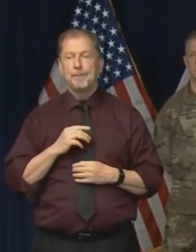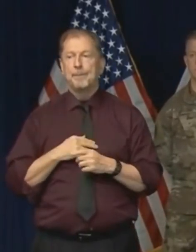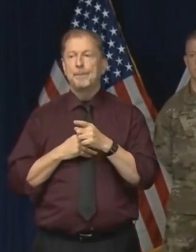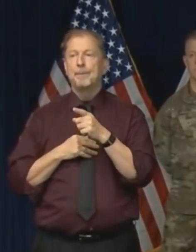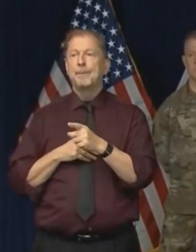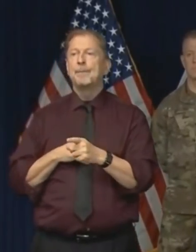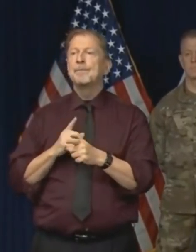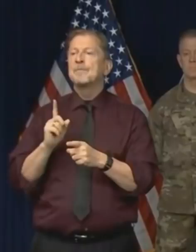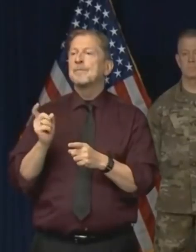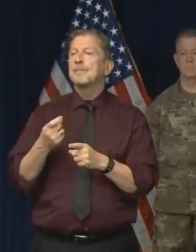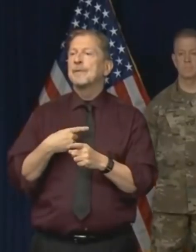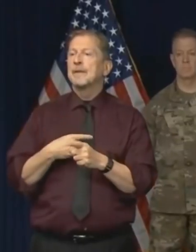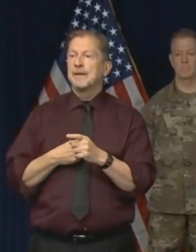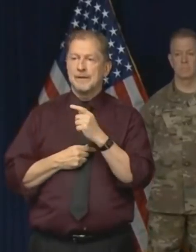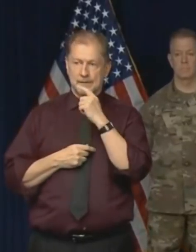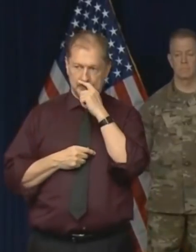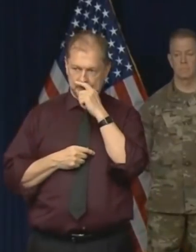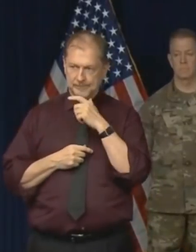Dana.